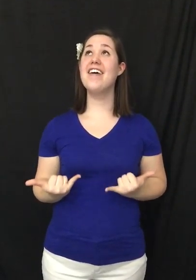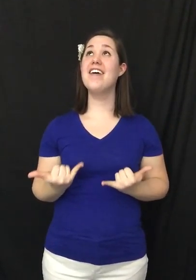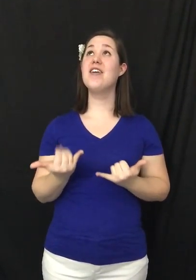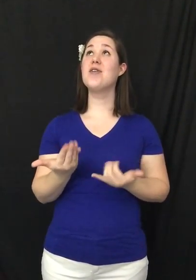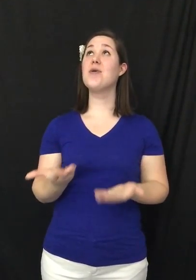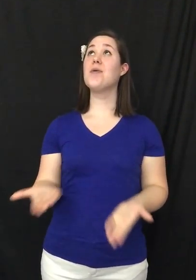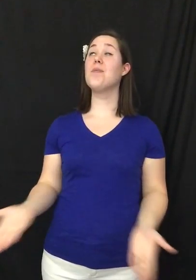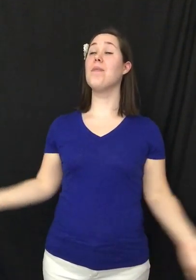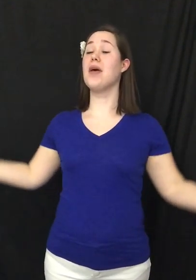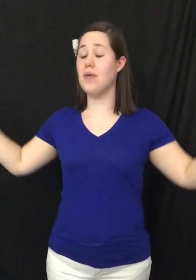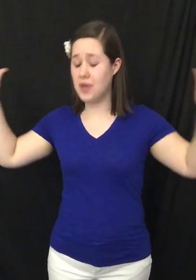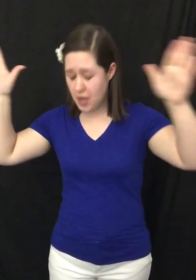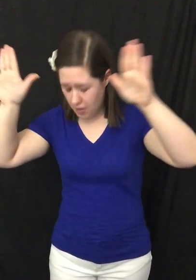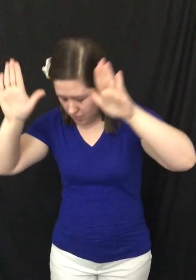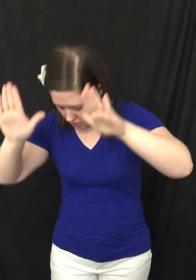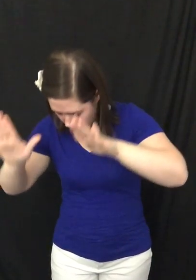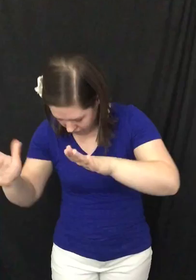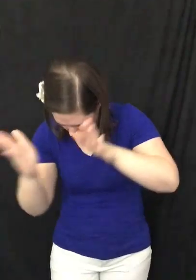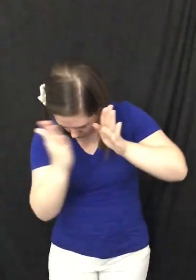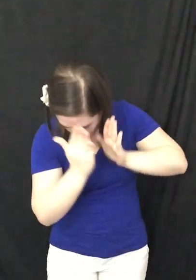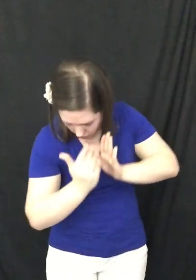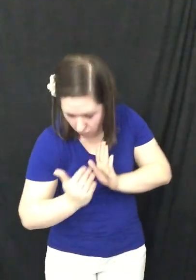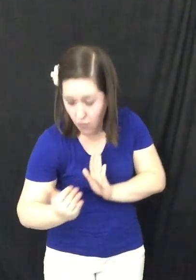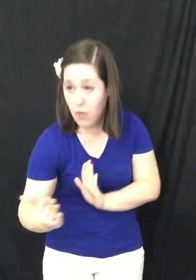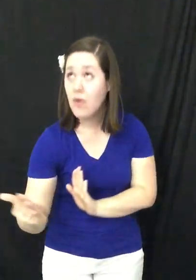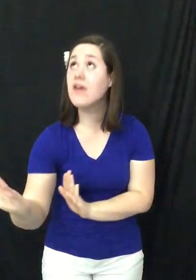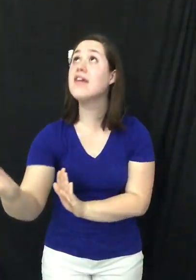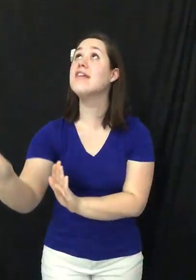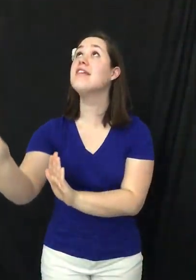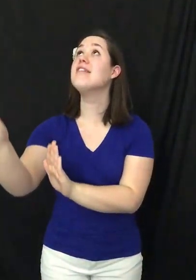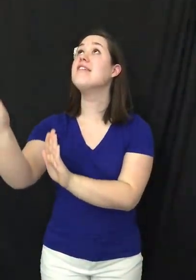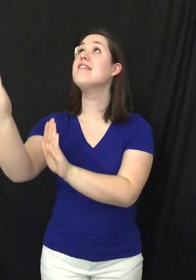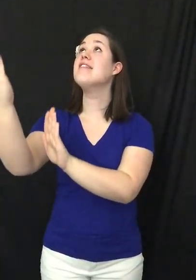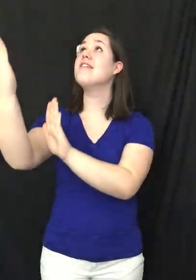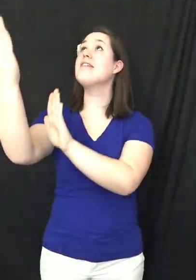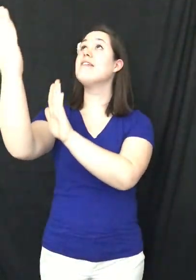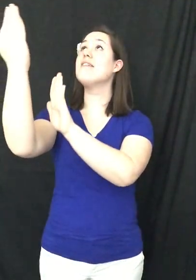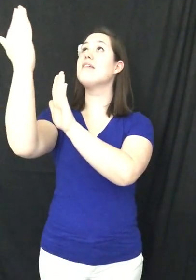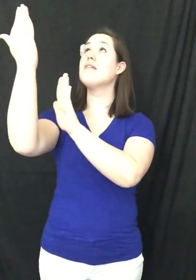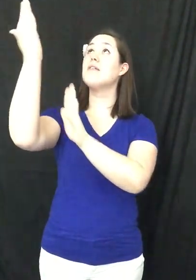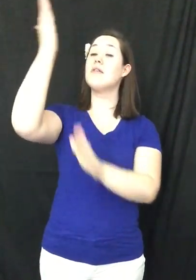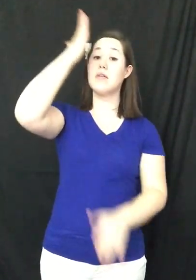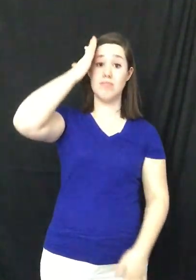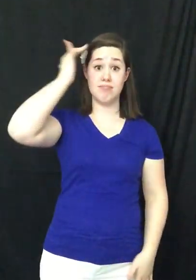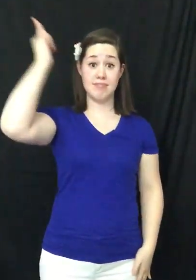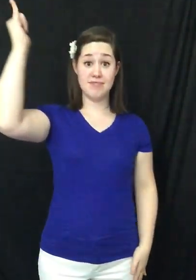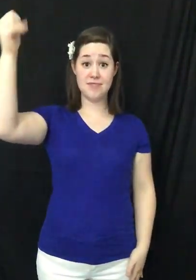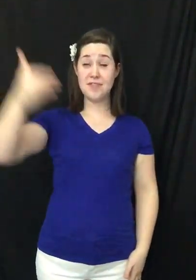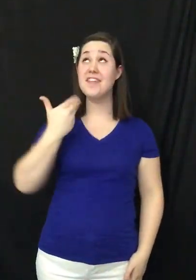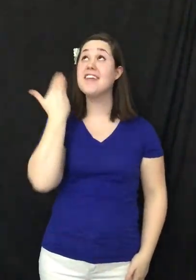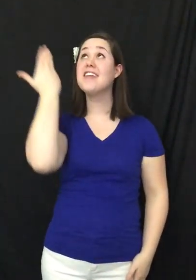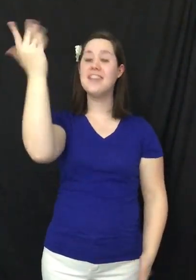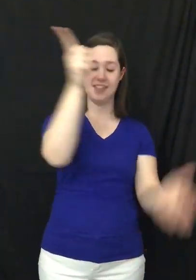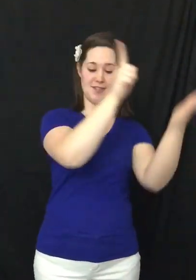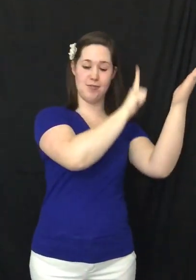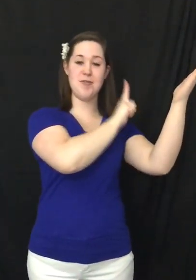Bow down before him For he is